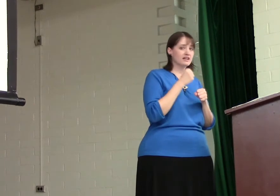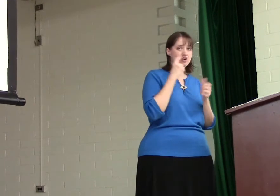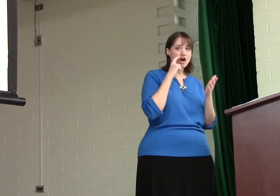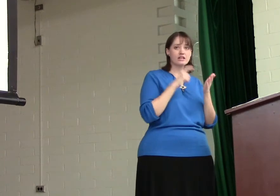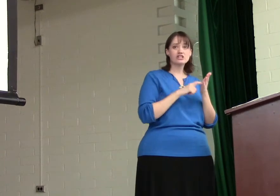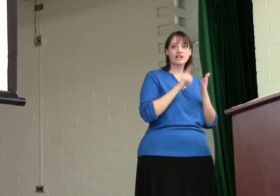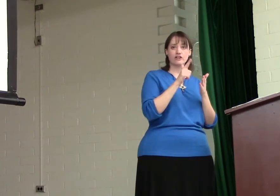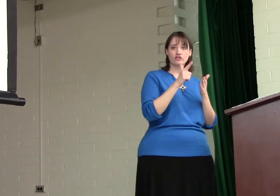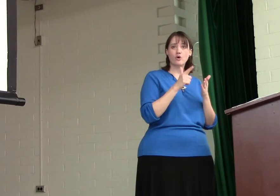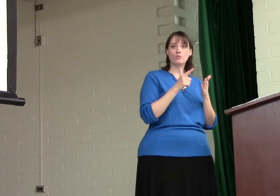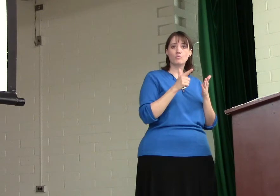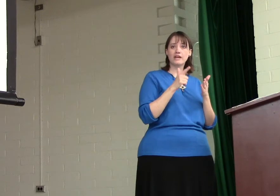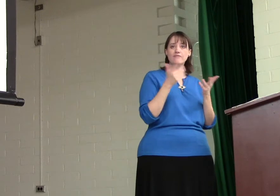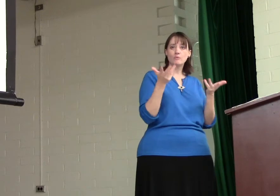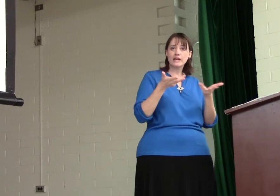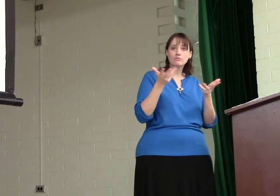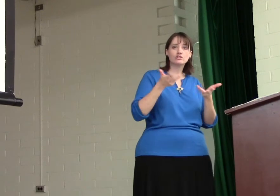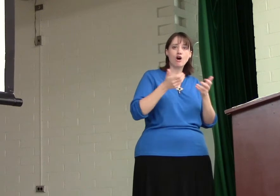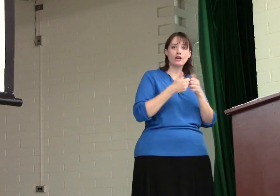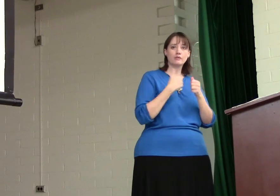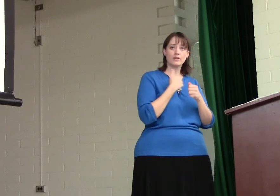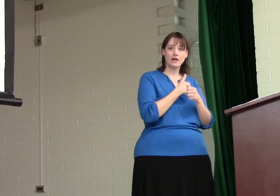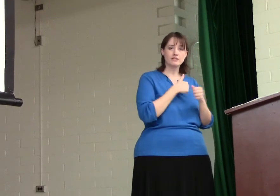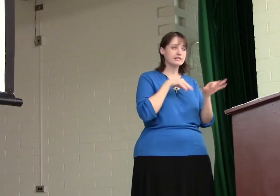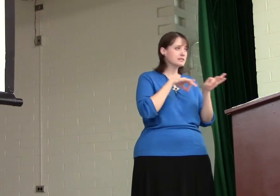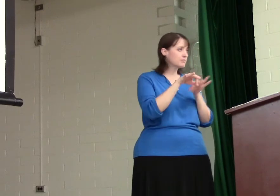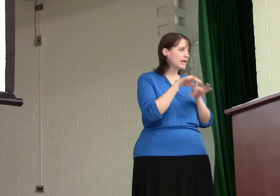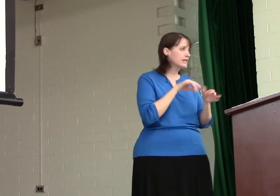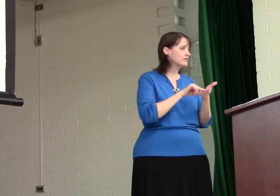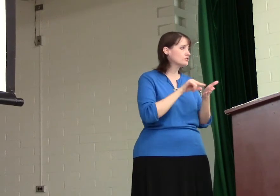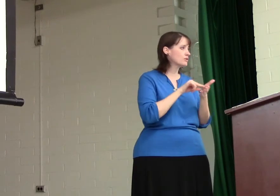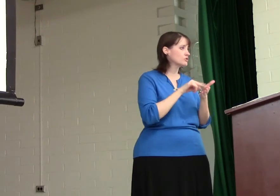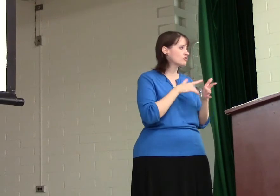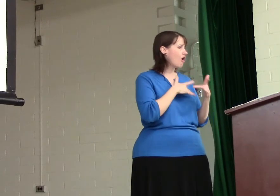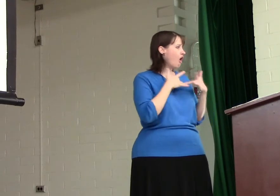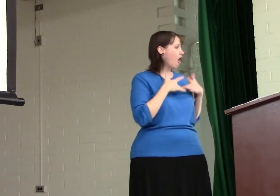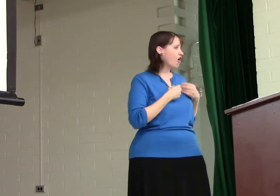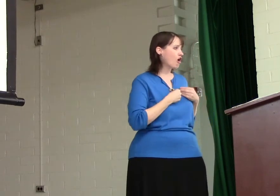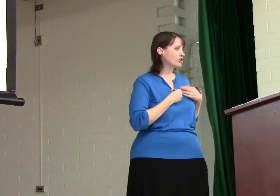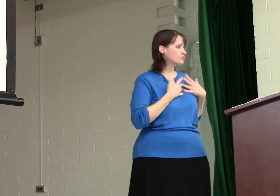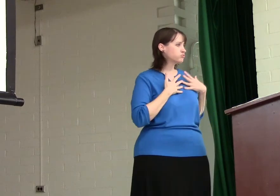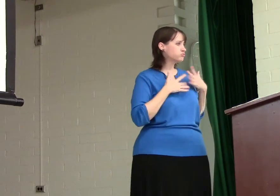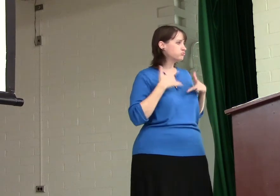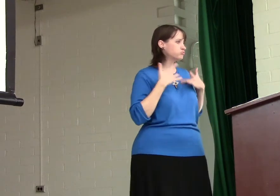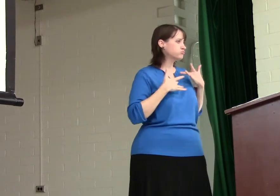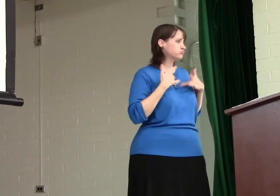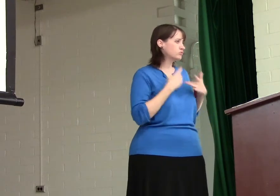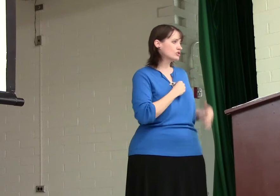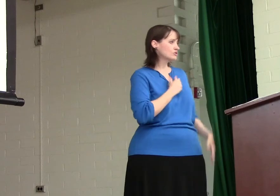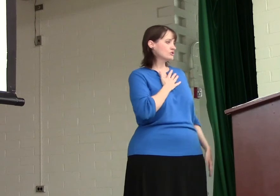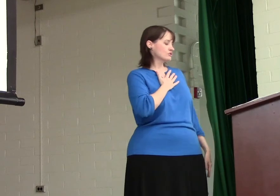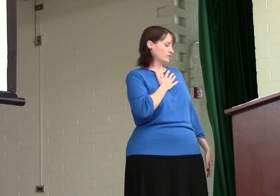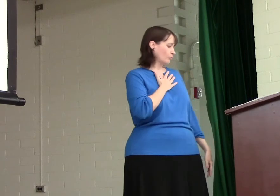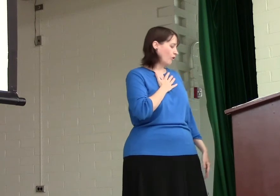acknowledge later, you know, even when he was talking with us and explaining the scriptures, our hearts were